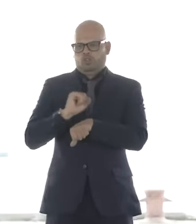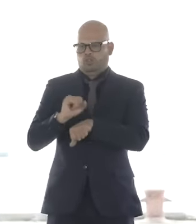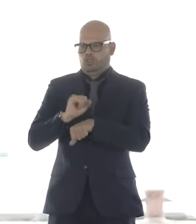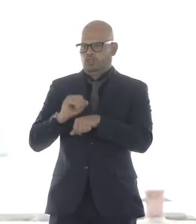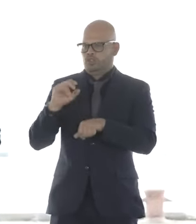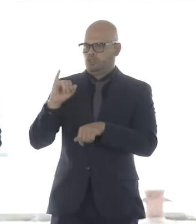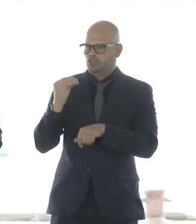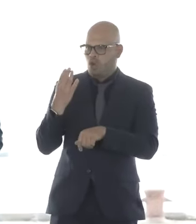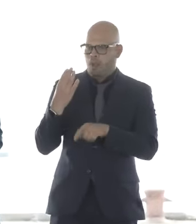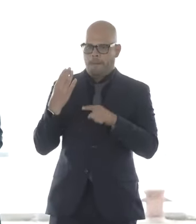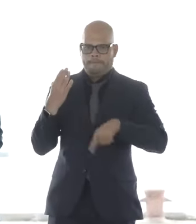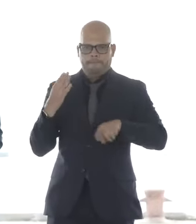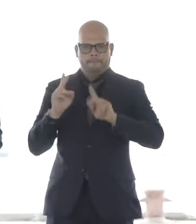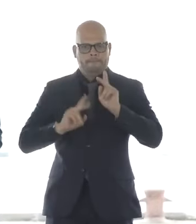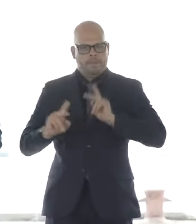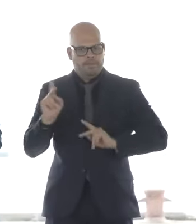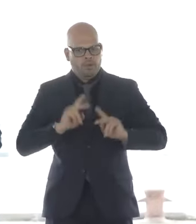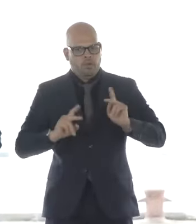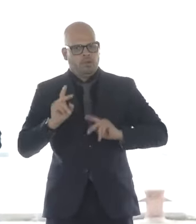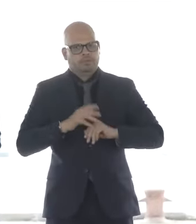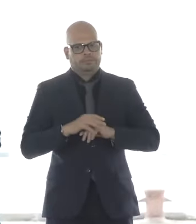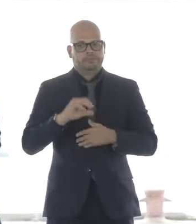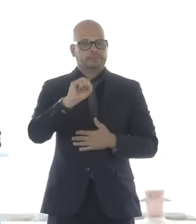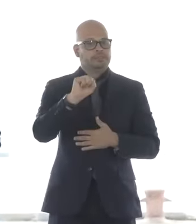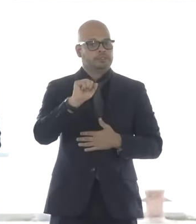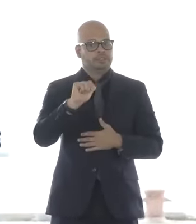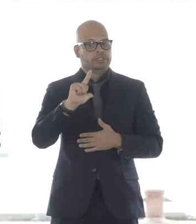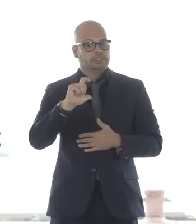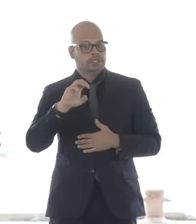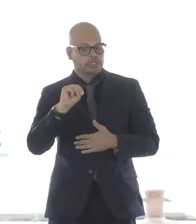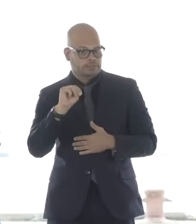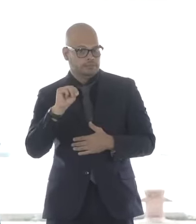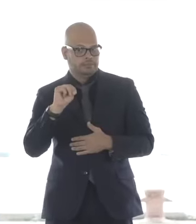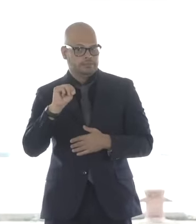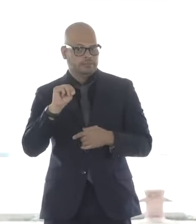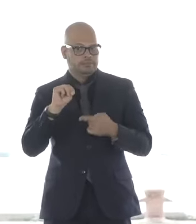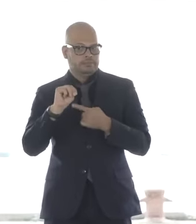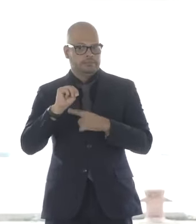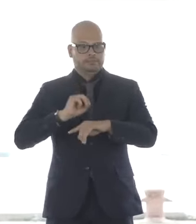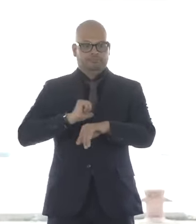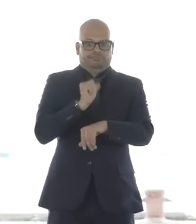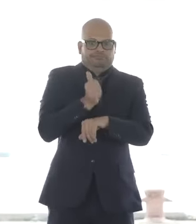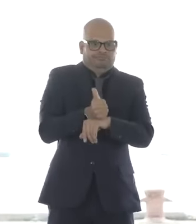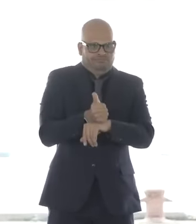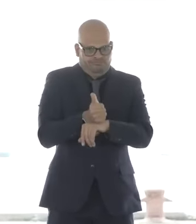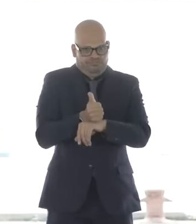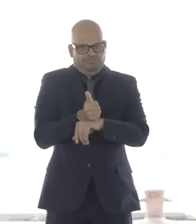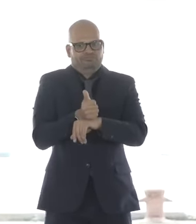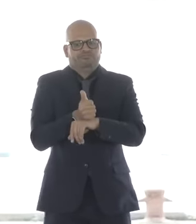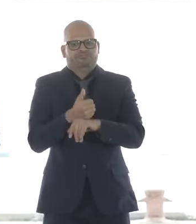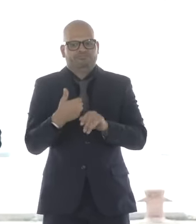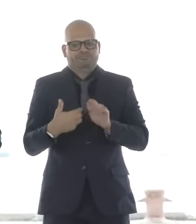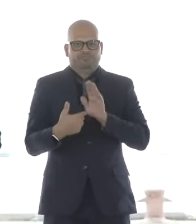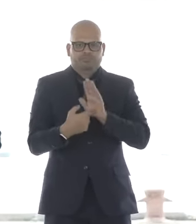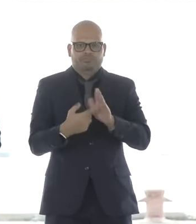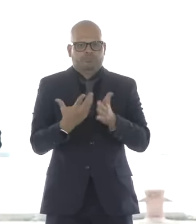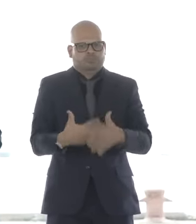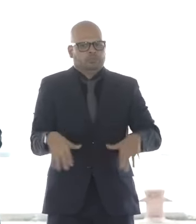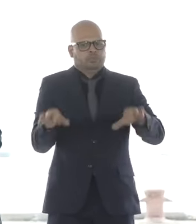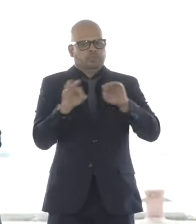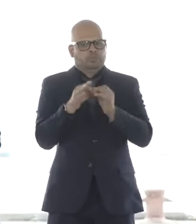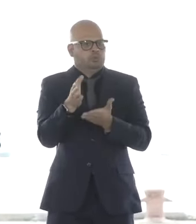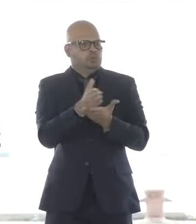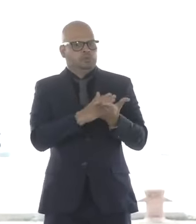represents a very important part of our clean energy future here in Massachusetts, and we are so pleased